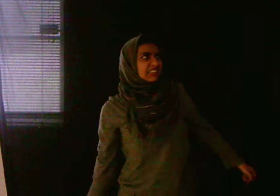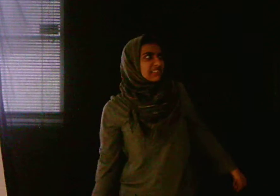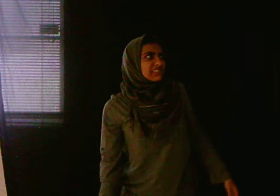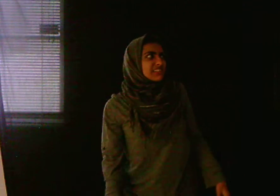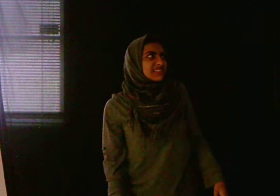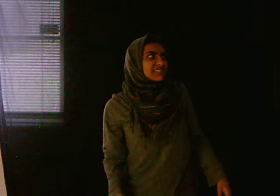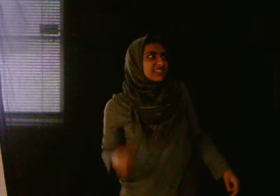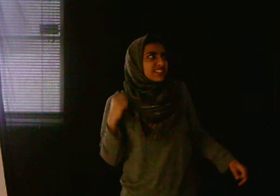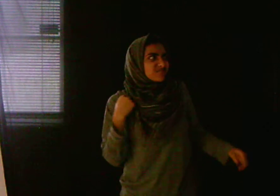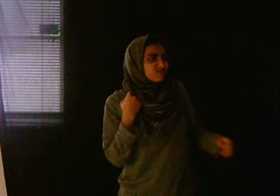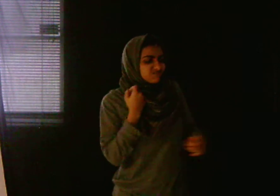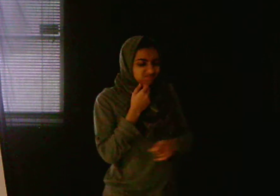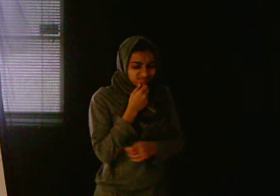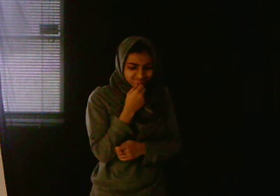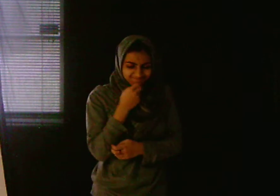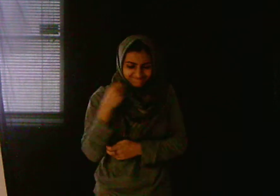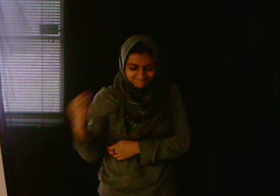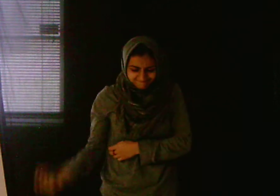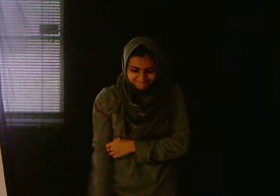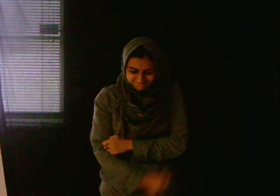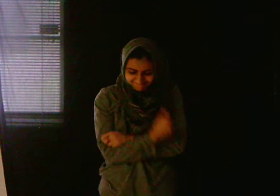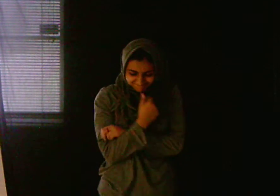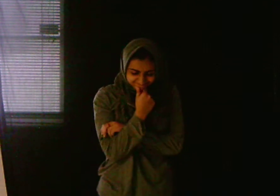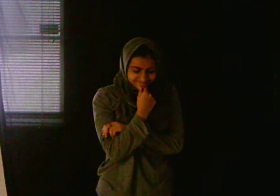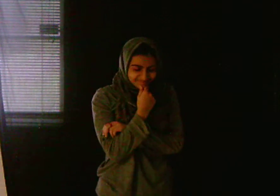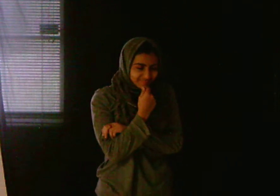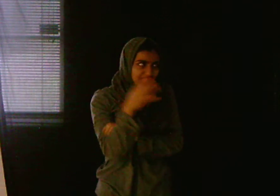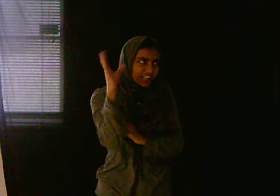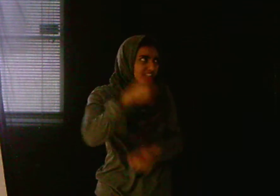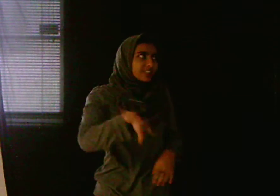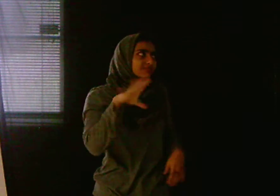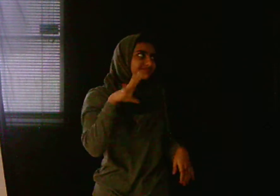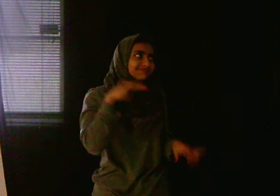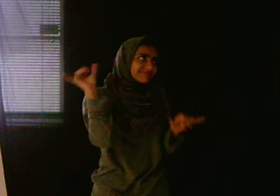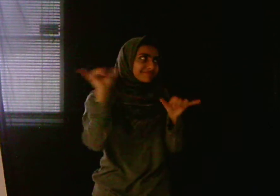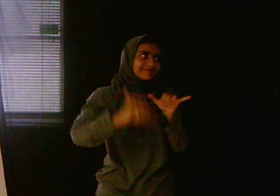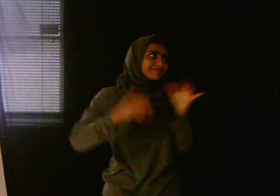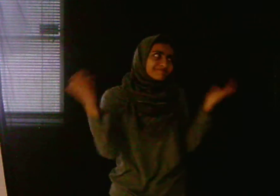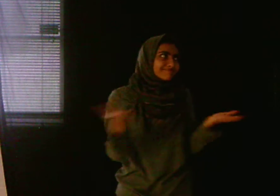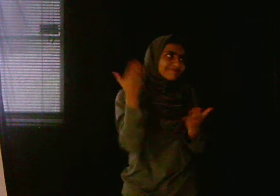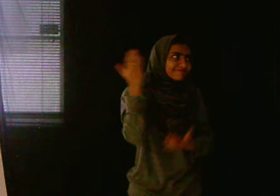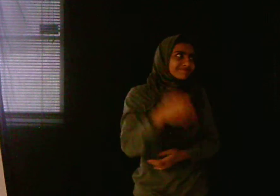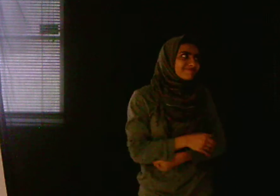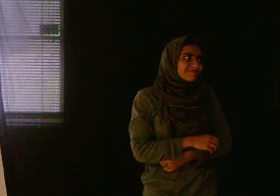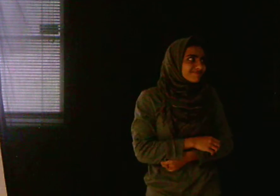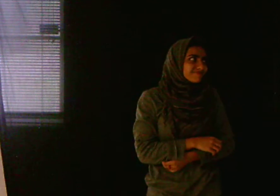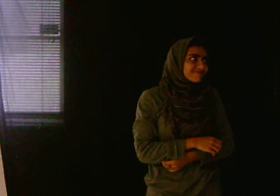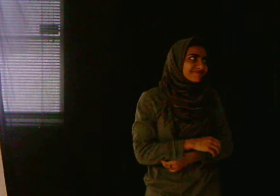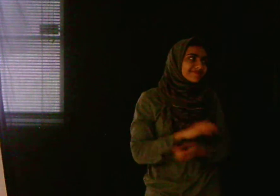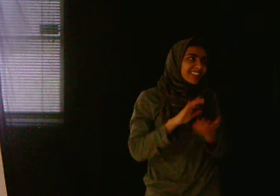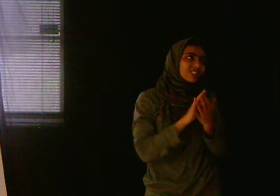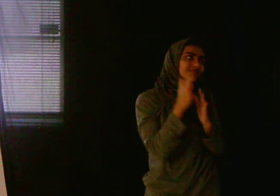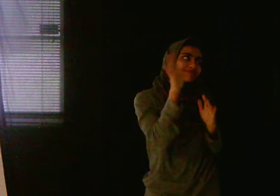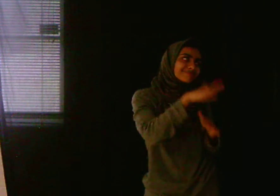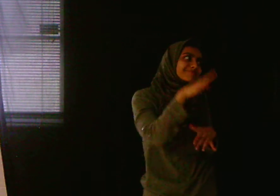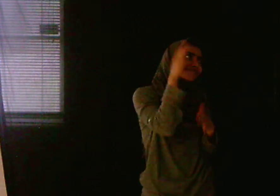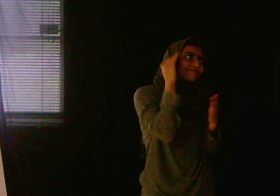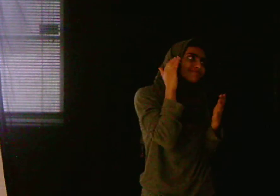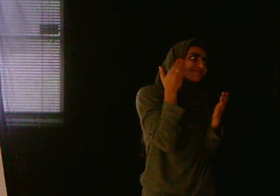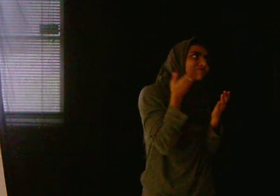Shucks, so funny. I might as well just stay where I am, and be your little boy. And